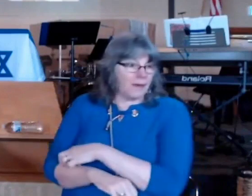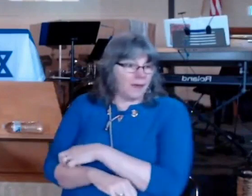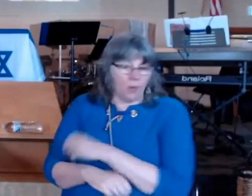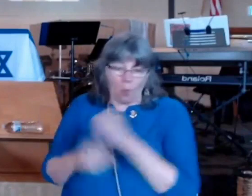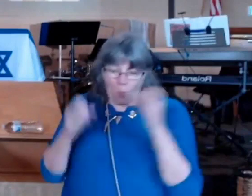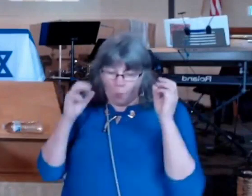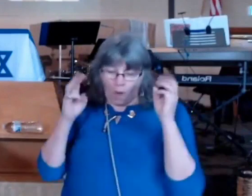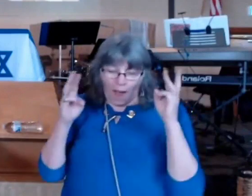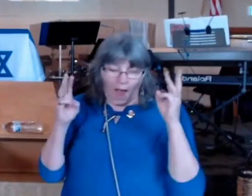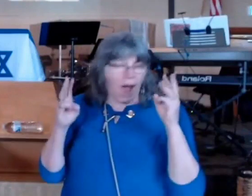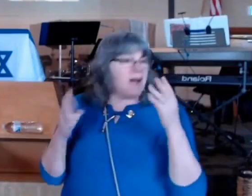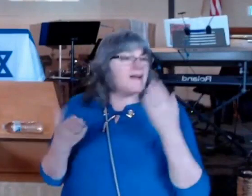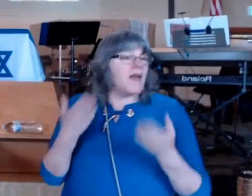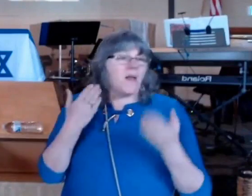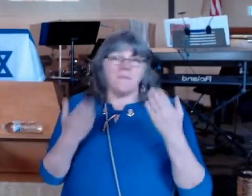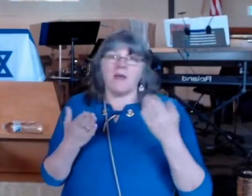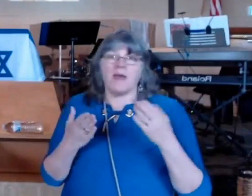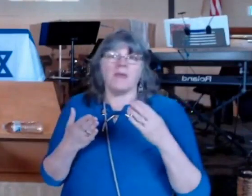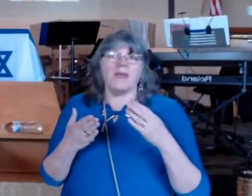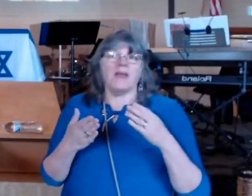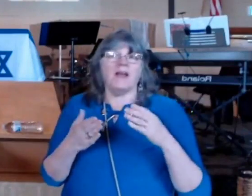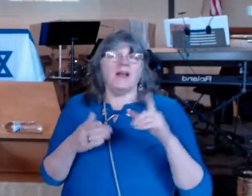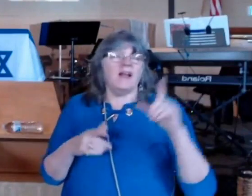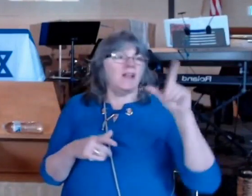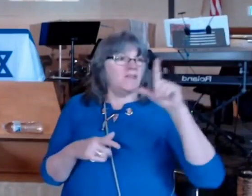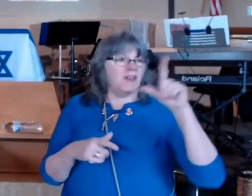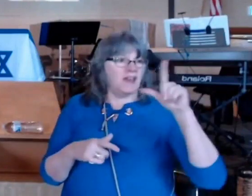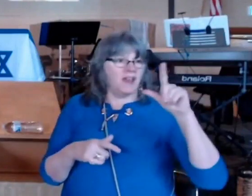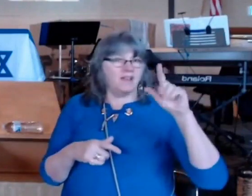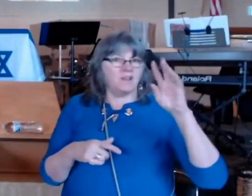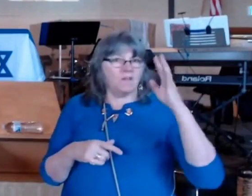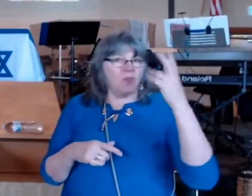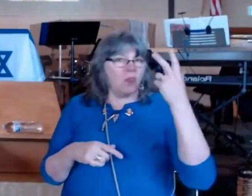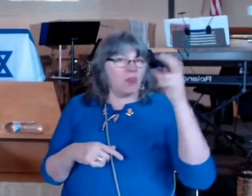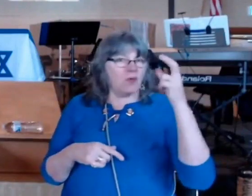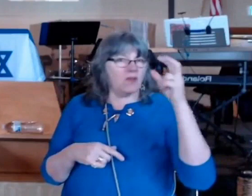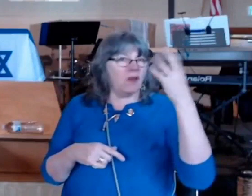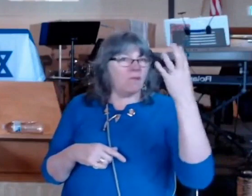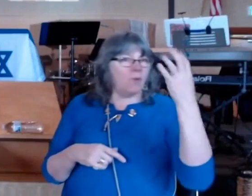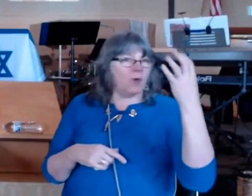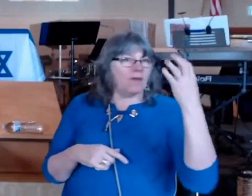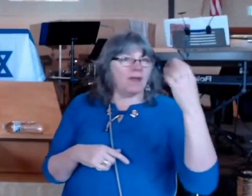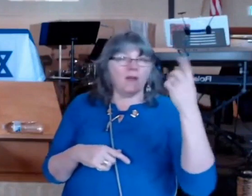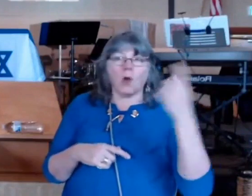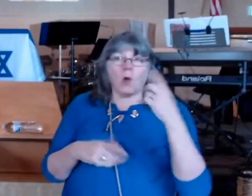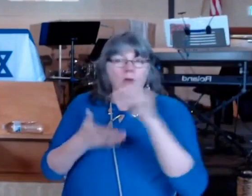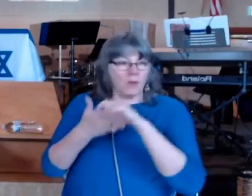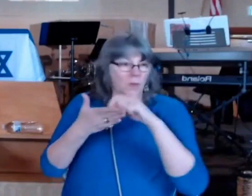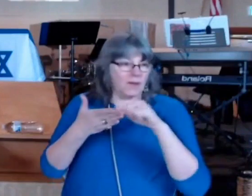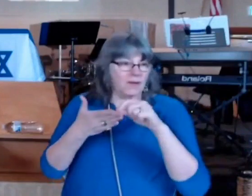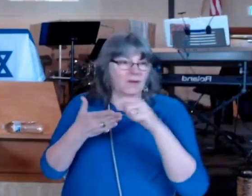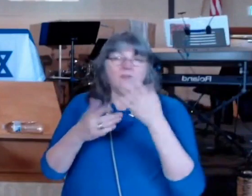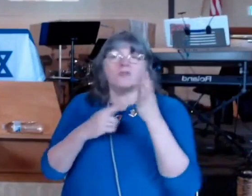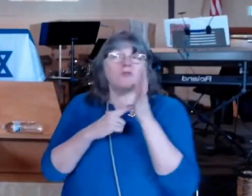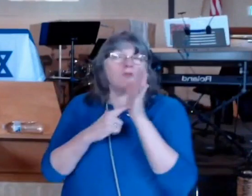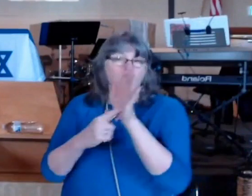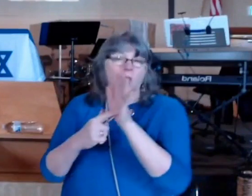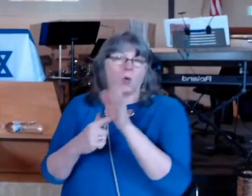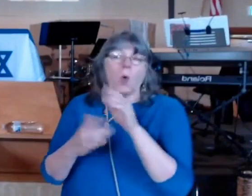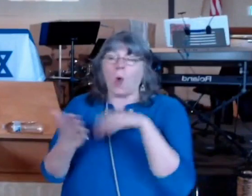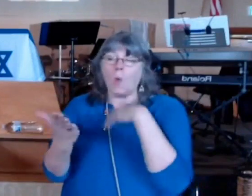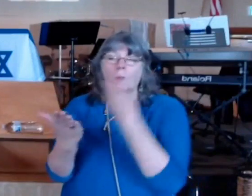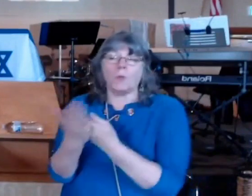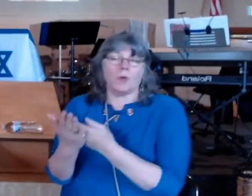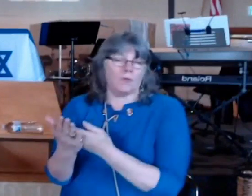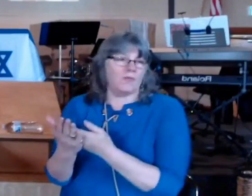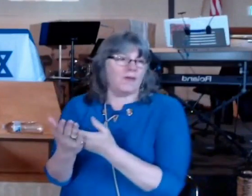just for that moment to happen to show us a miracle to show us a miracle and